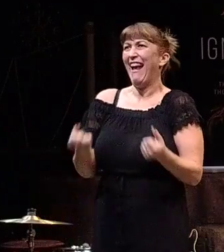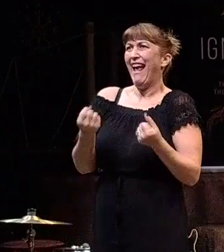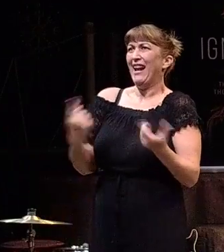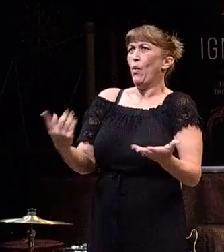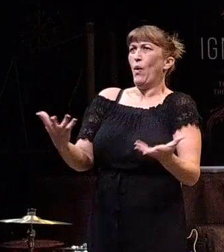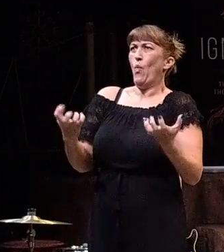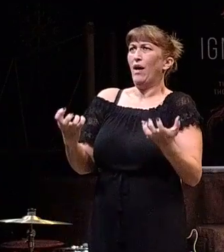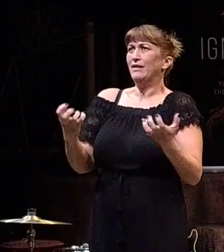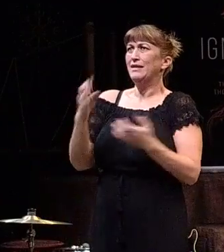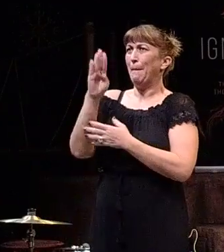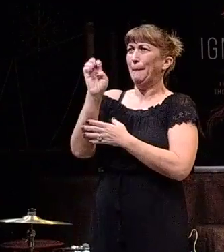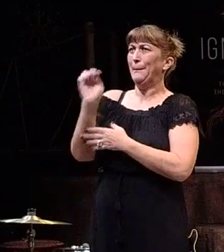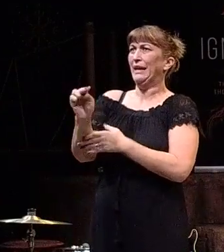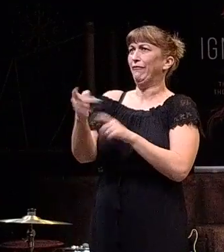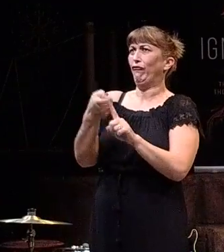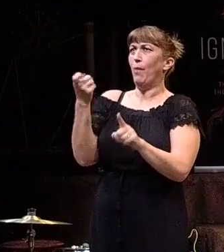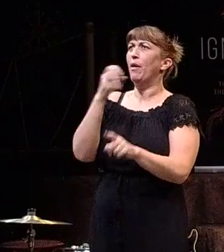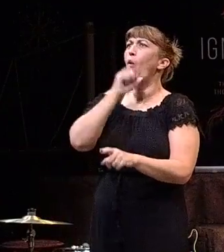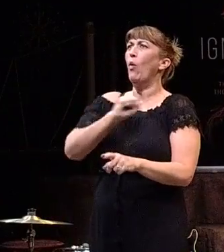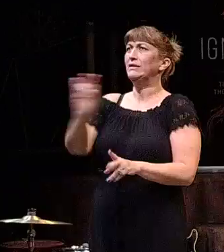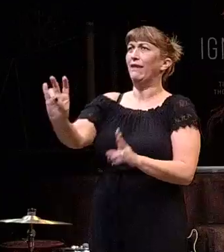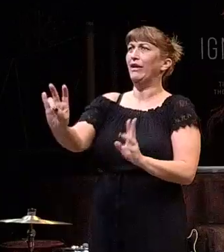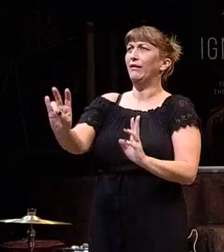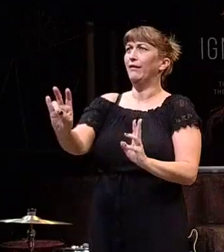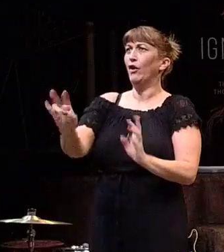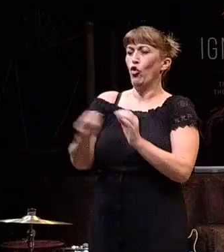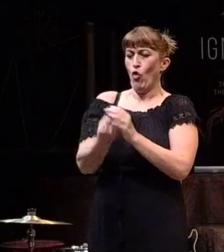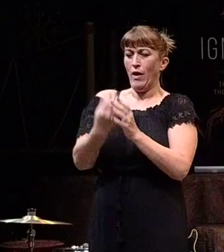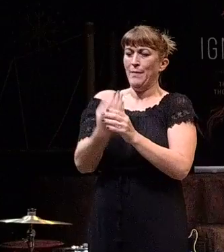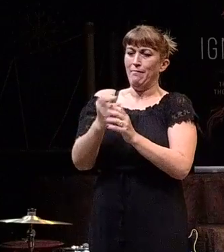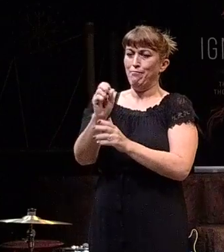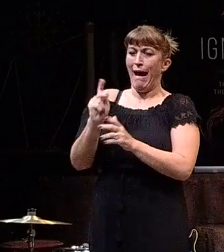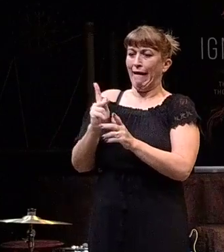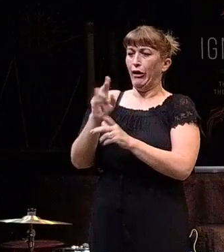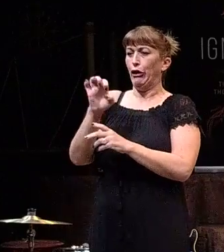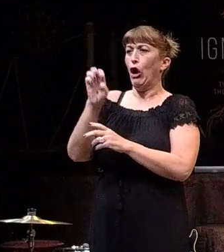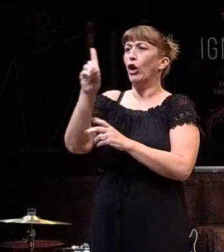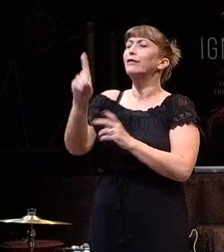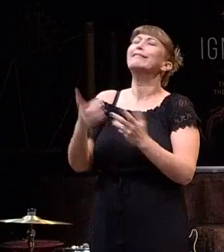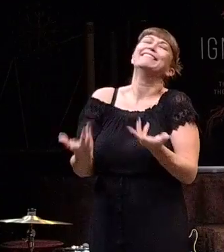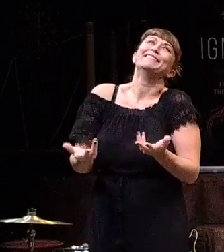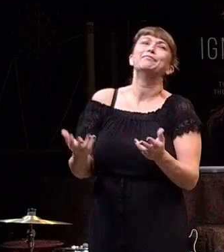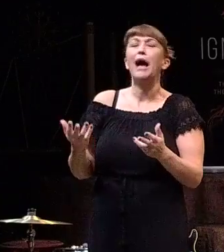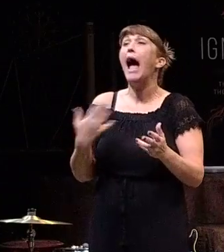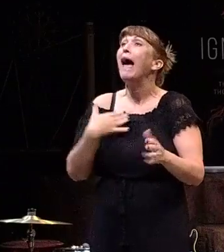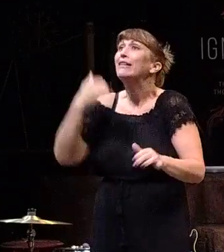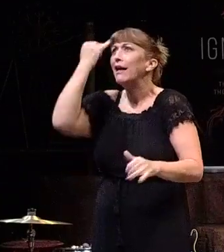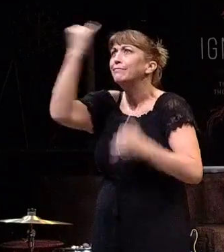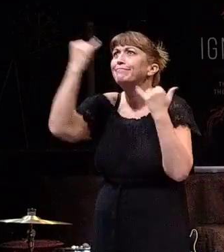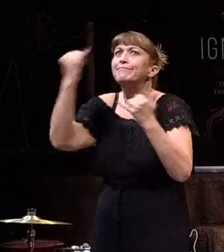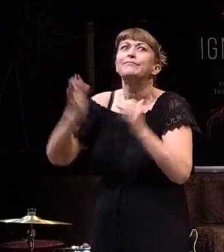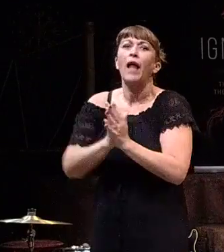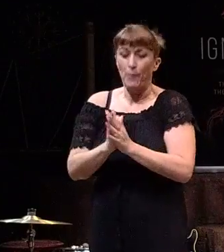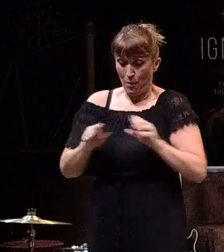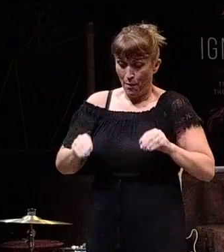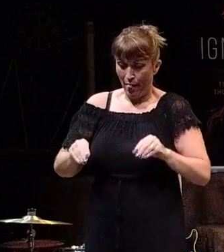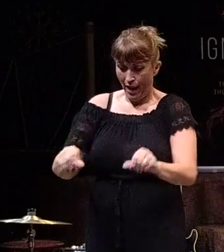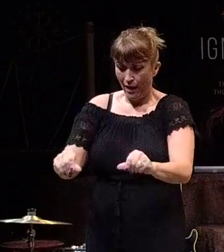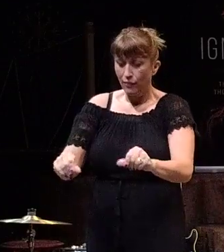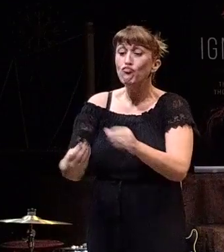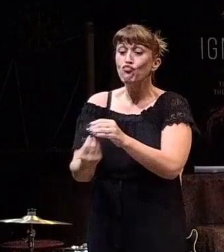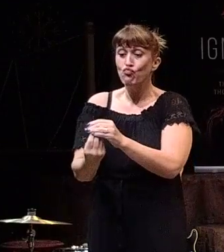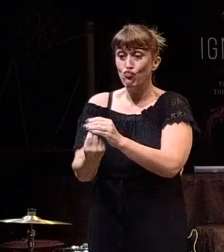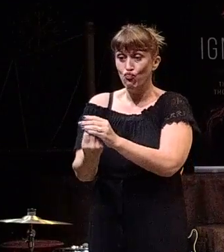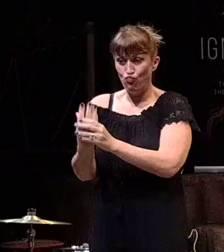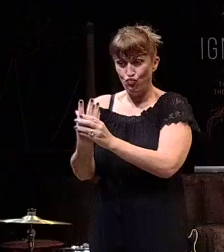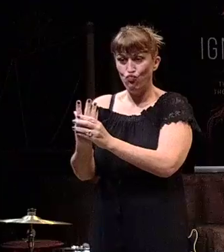bean sprouts from a seven-year-old, you know, growing them in his backyard. But I had this idea of like, okay, well, I'm going to plant these and they're going to